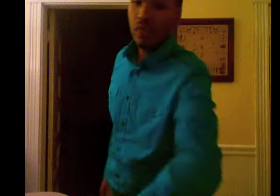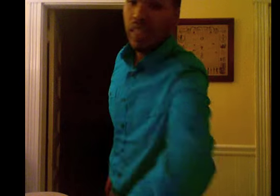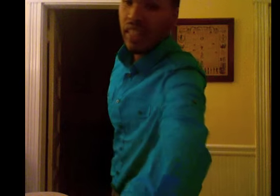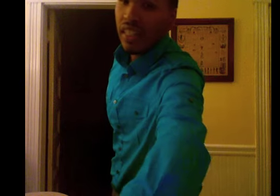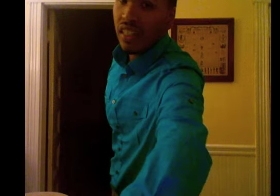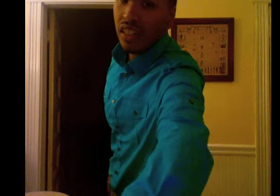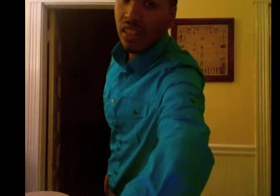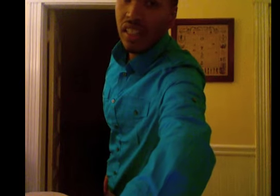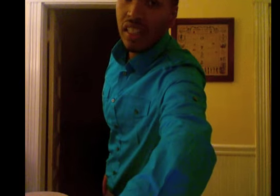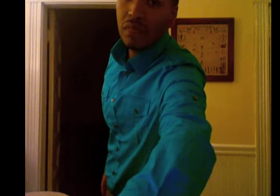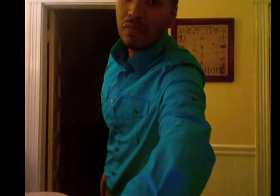will.